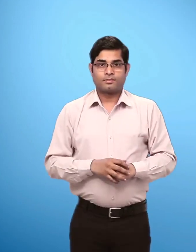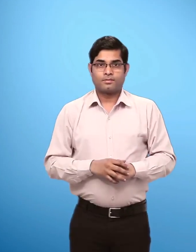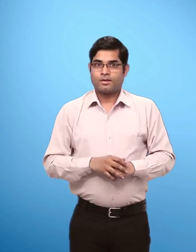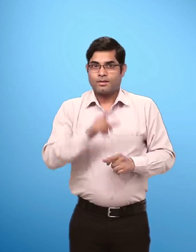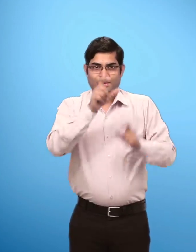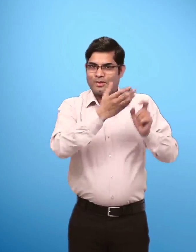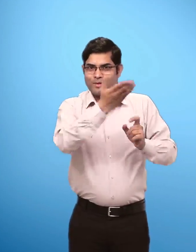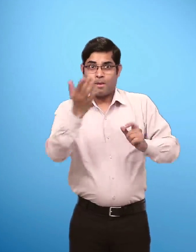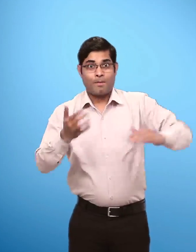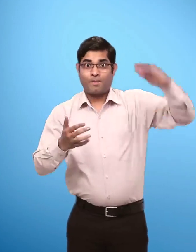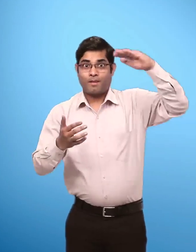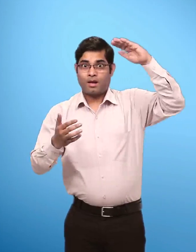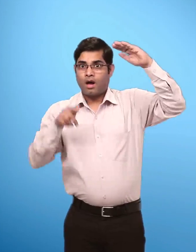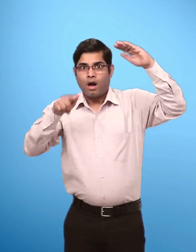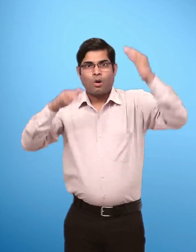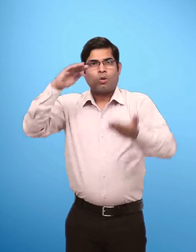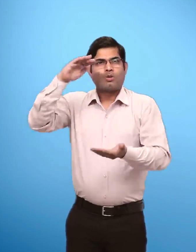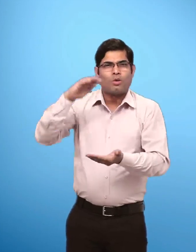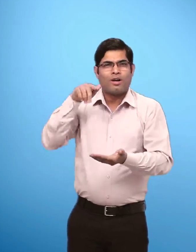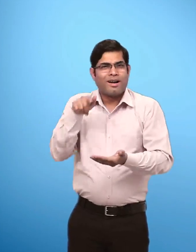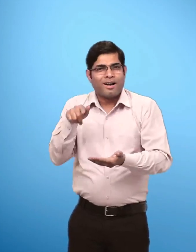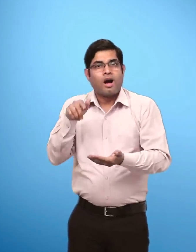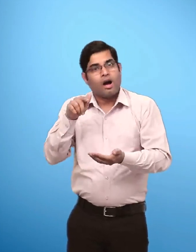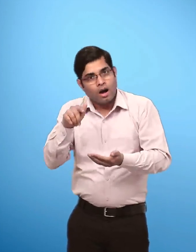Dwarf Is a person Who is shot in height